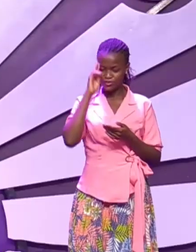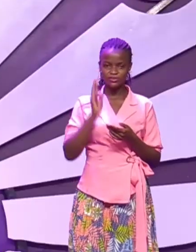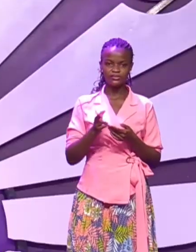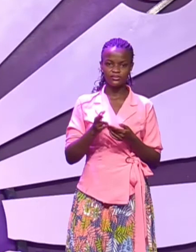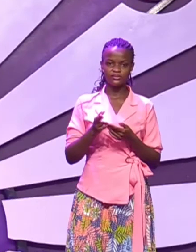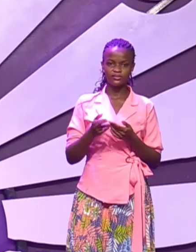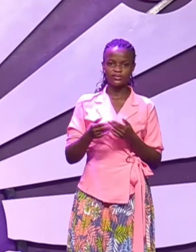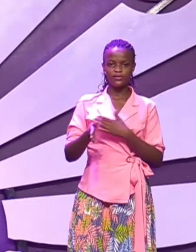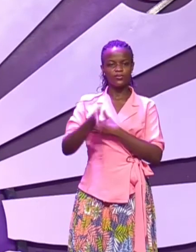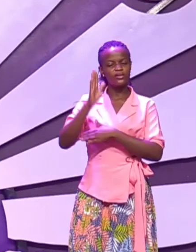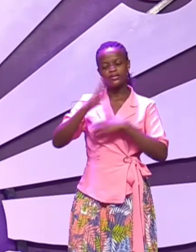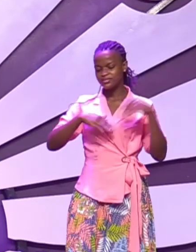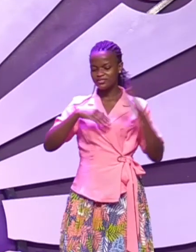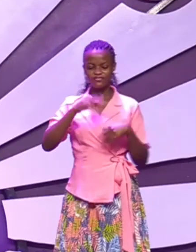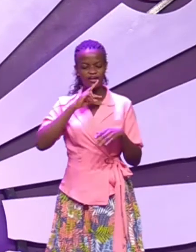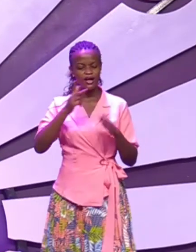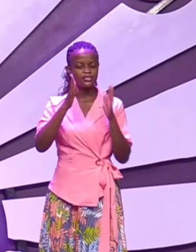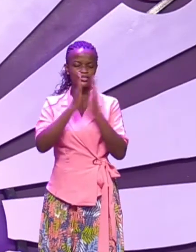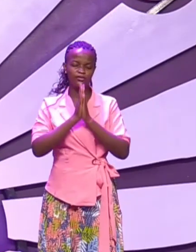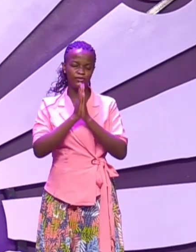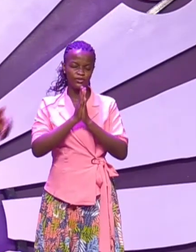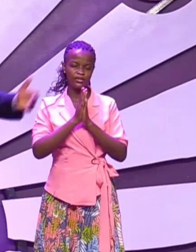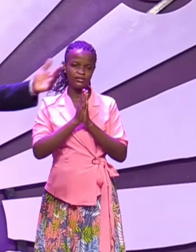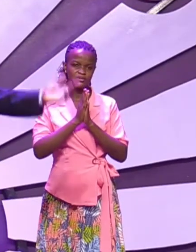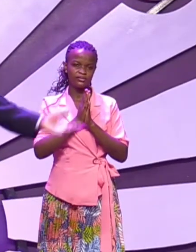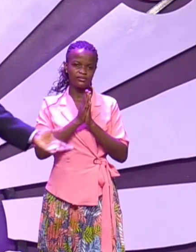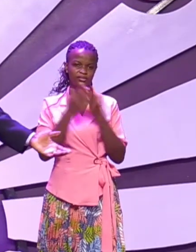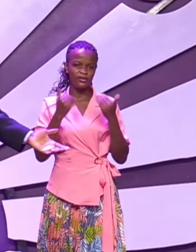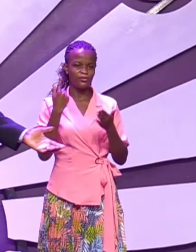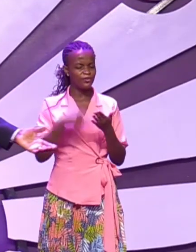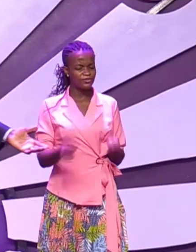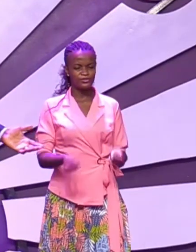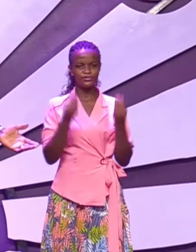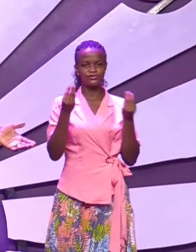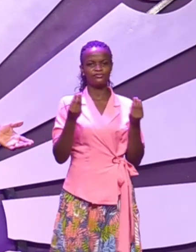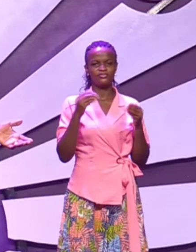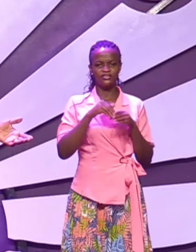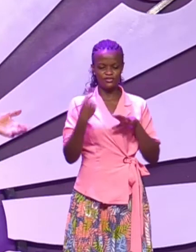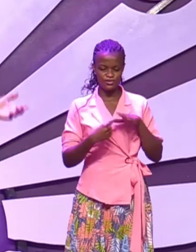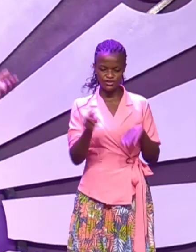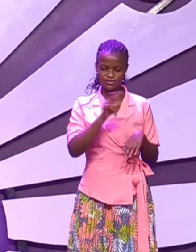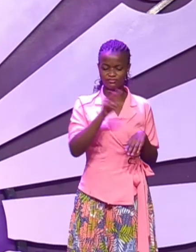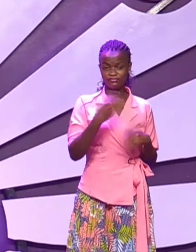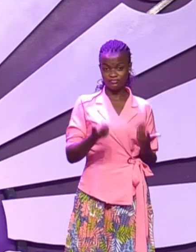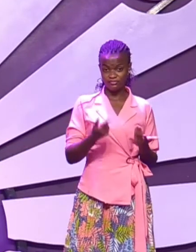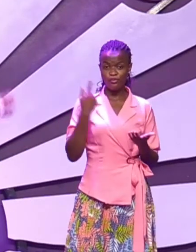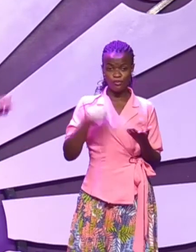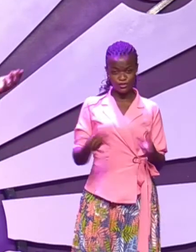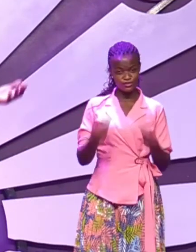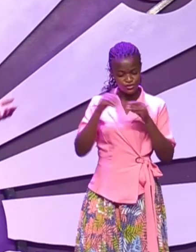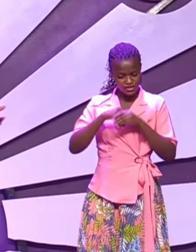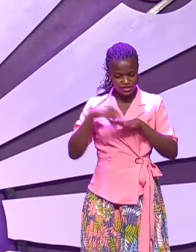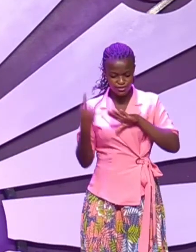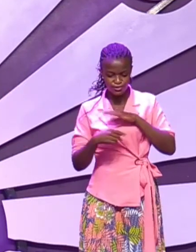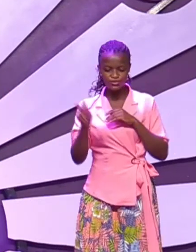God has not answered her prayer what do you do in such cases what do you do in such cases